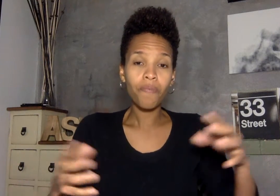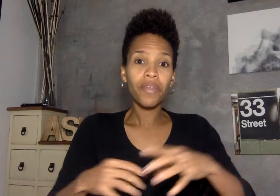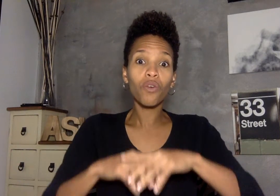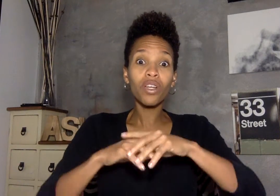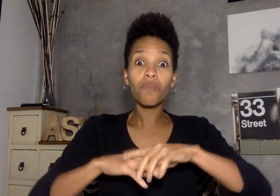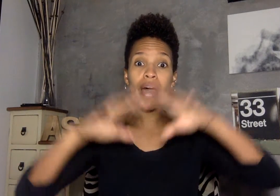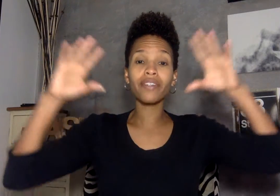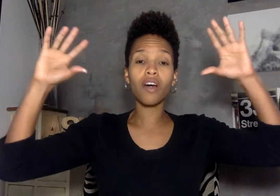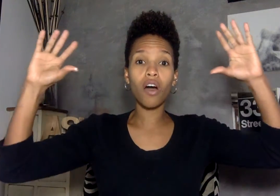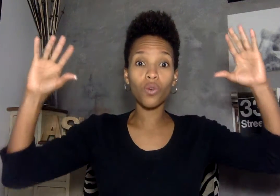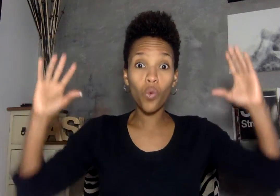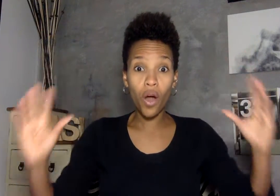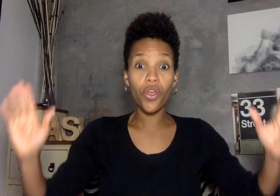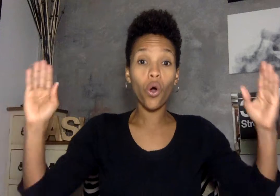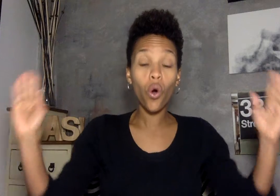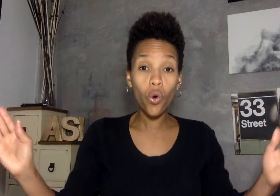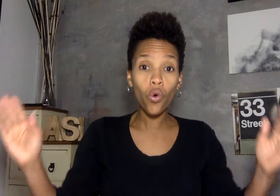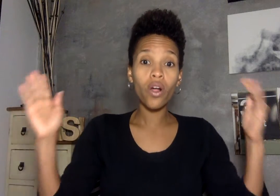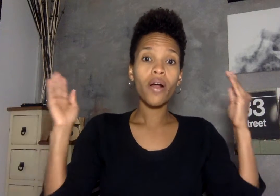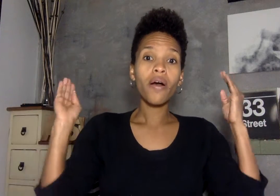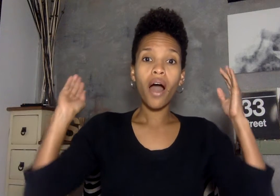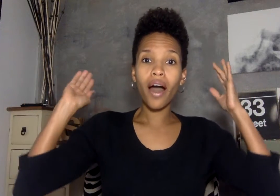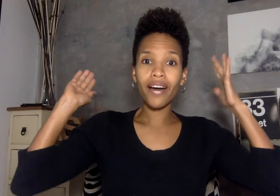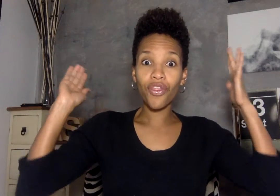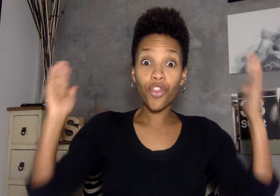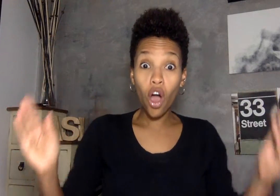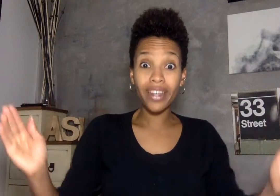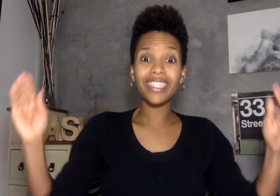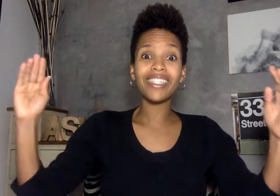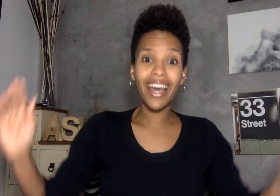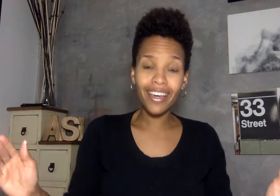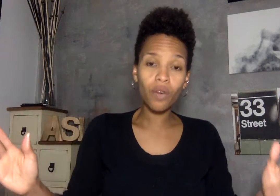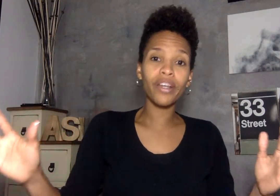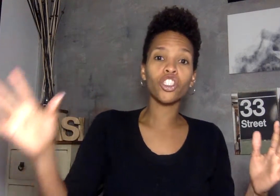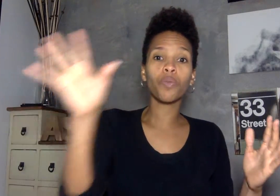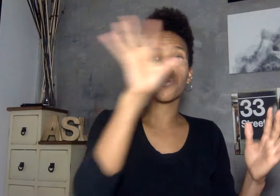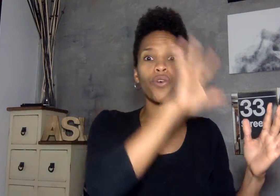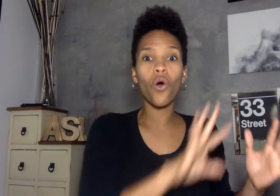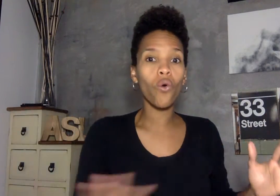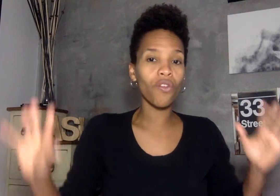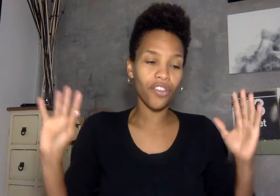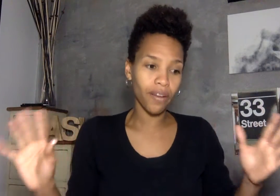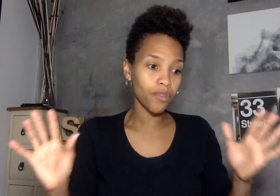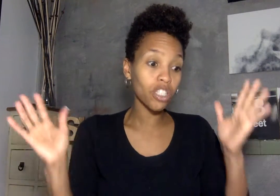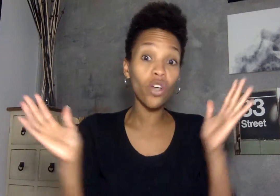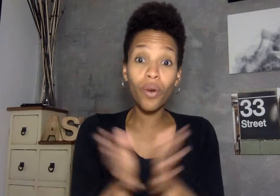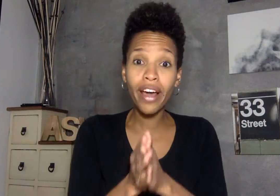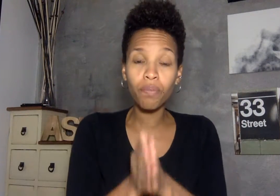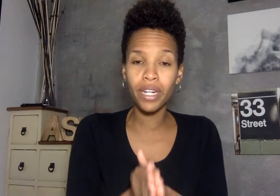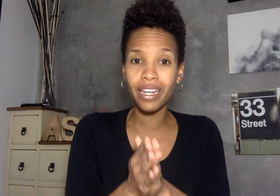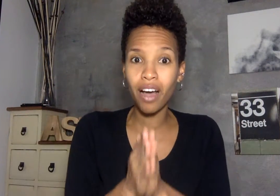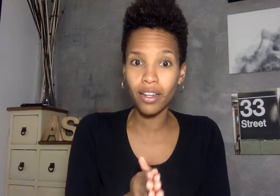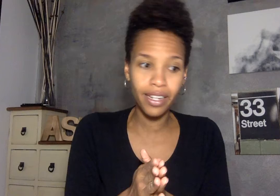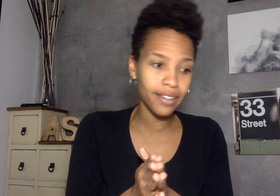it really depends on what the whole uh thought is saying we interpret the whole thing so i went ahead and put it in context